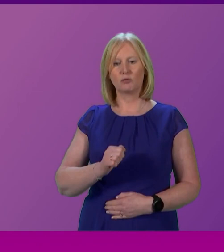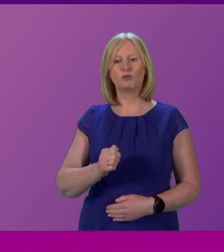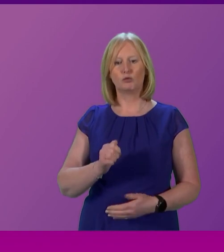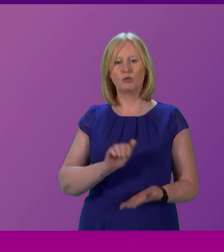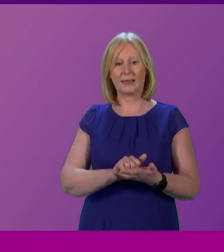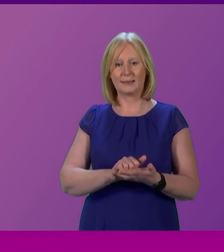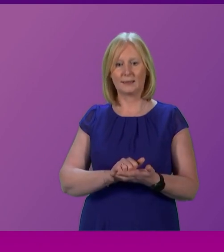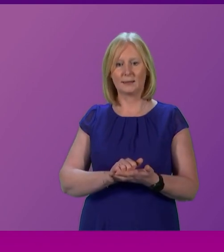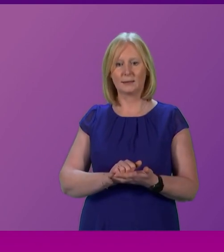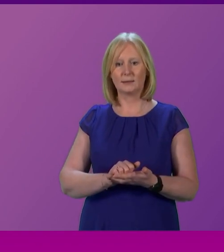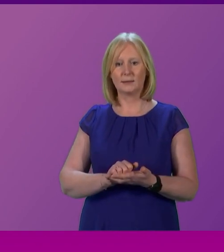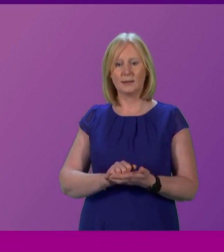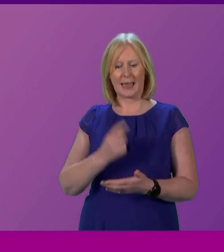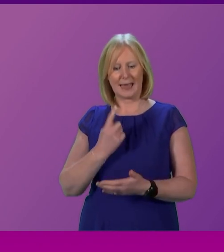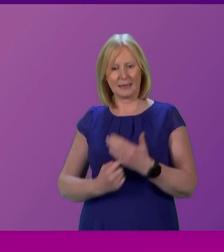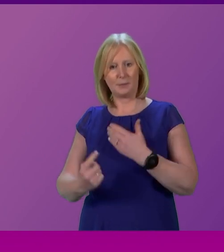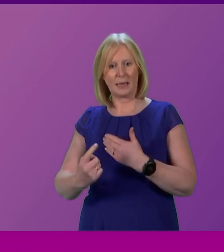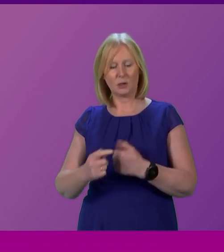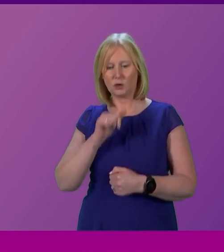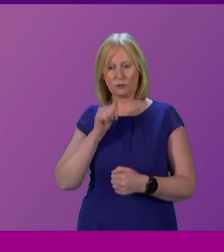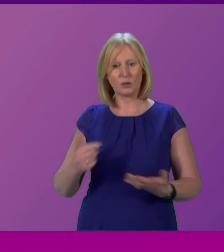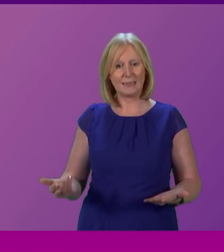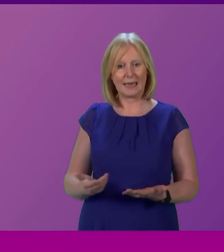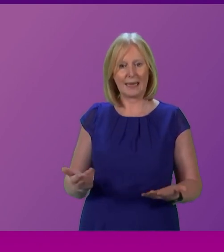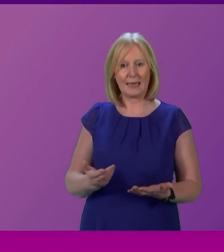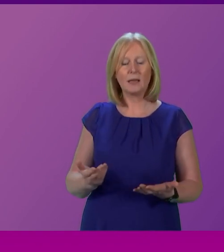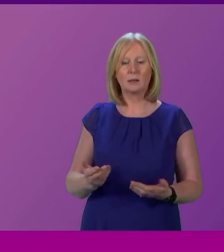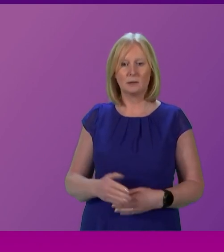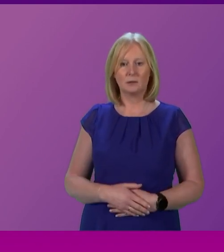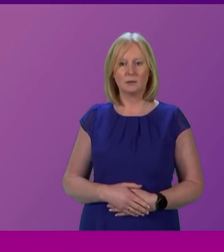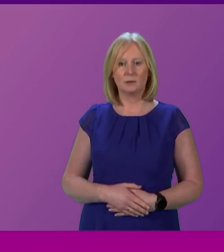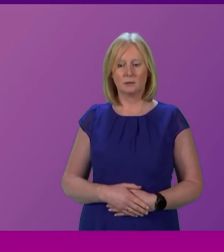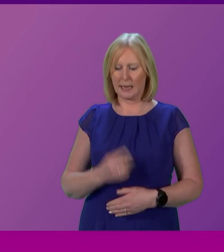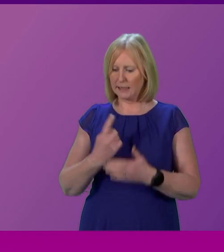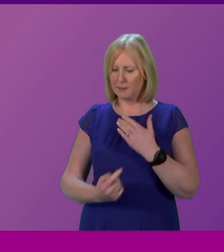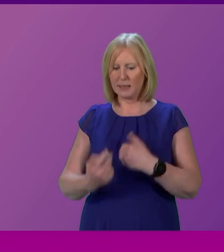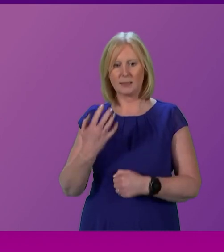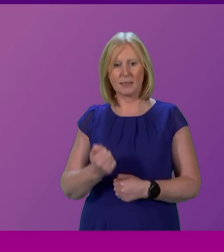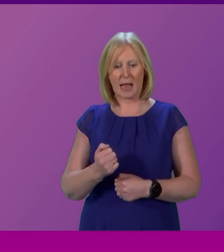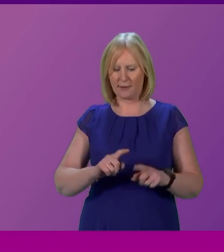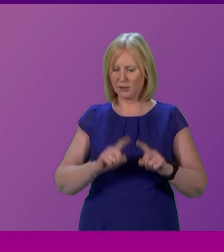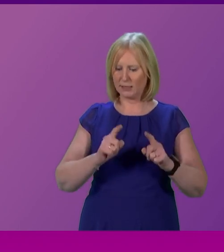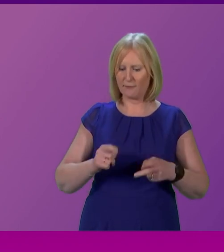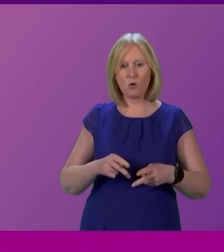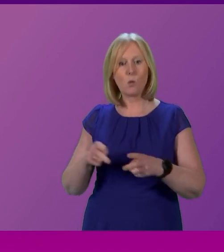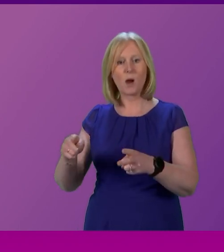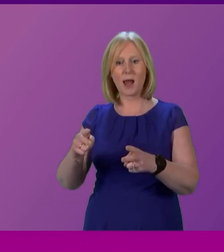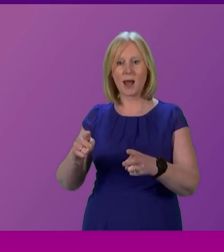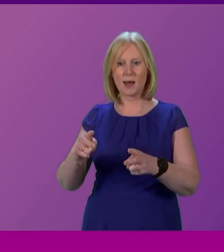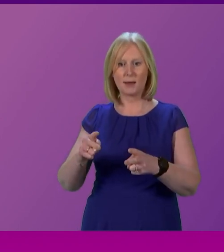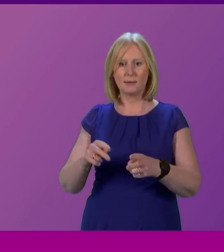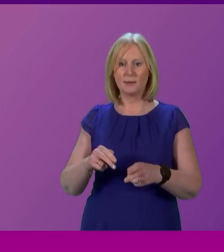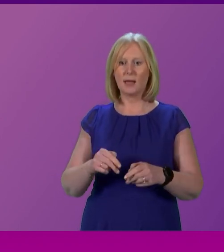The merits of independence are not for today. Independence gives us the chance to plot a different path that rejects austerity,